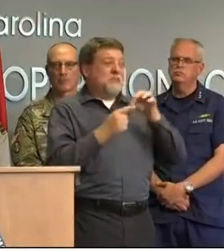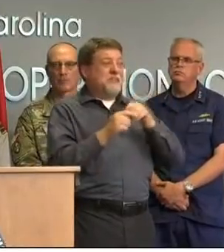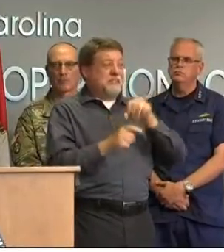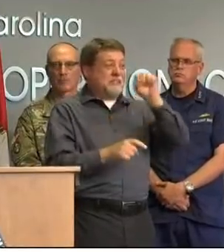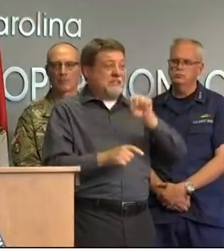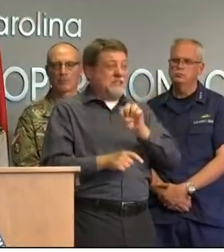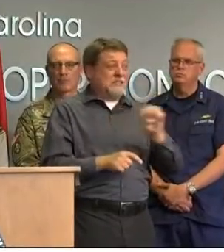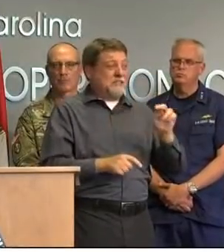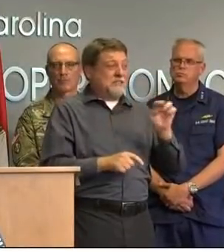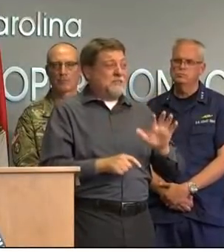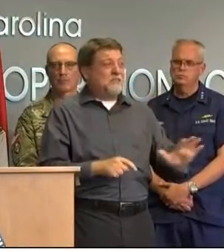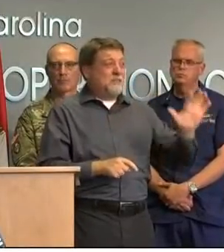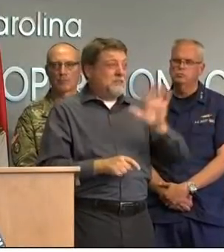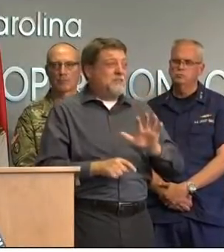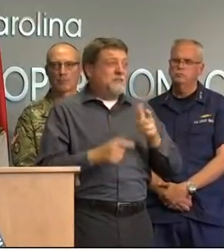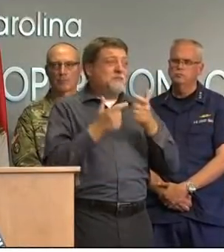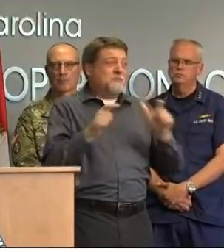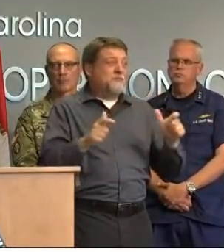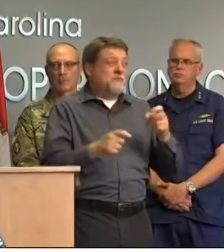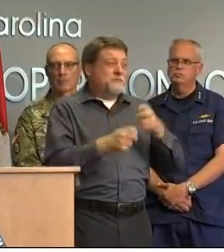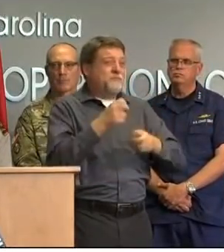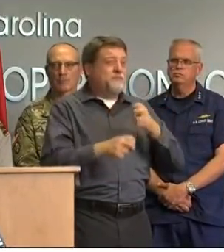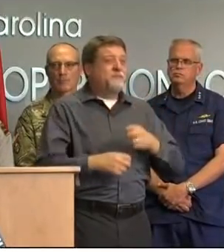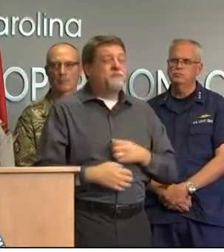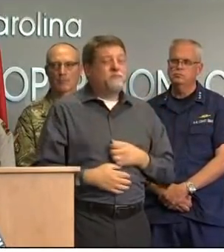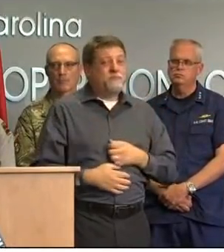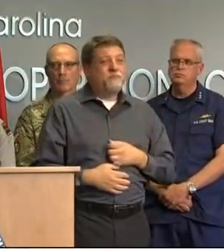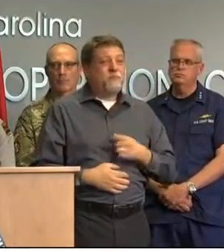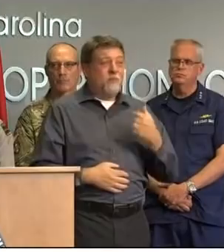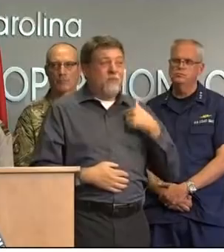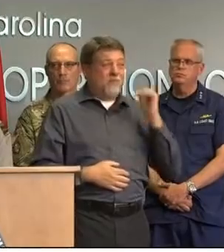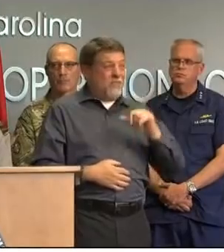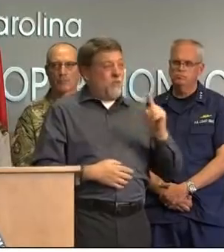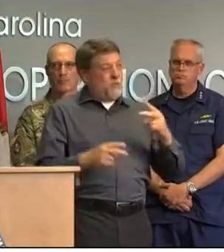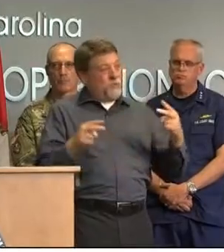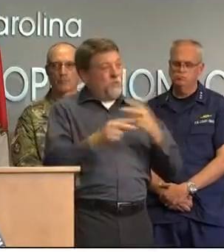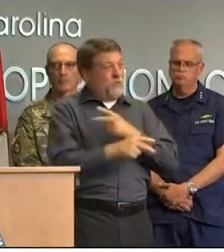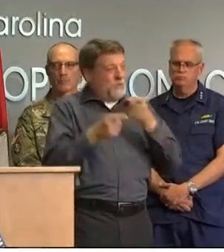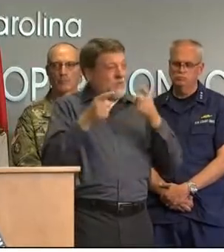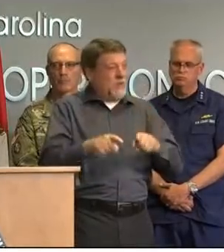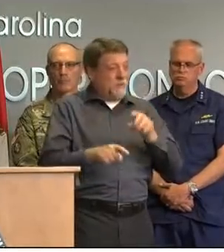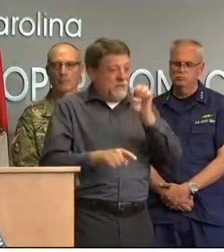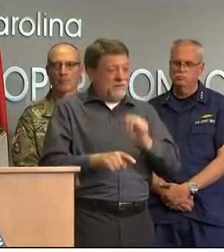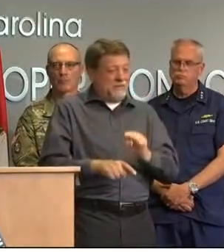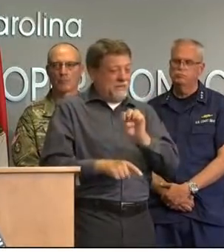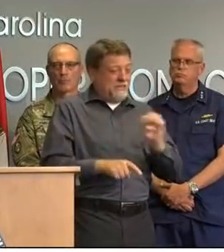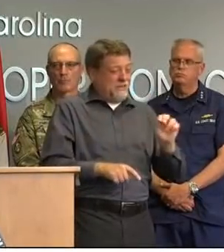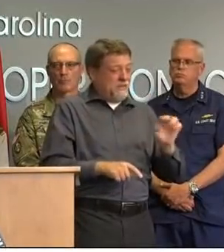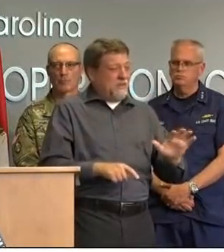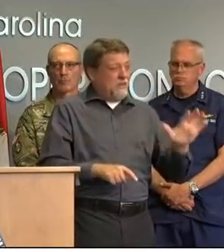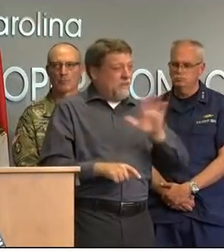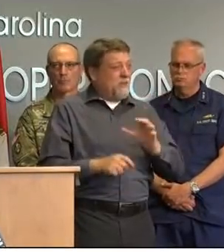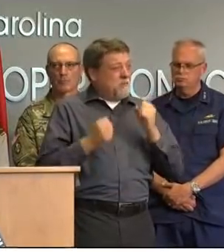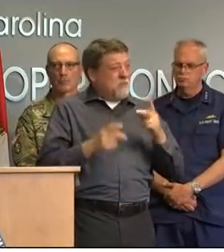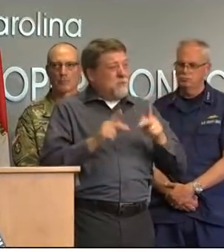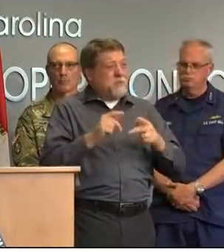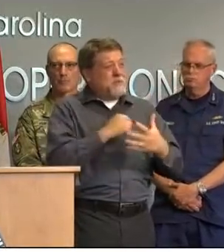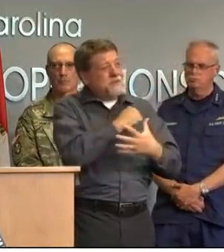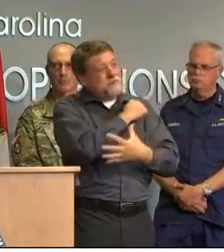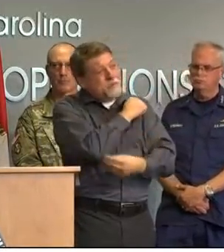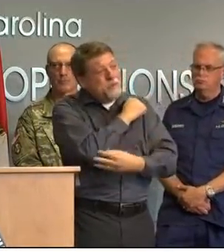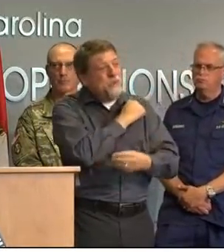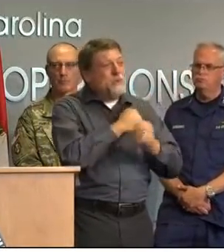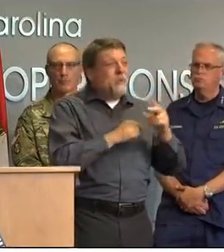where we are seeing such significant devastation so we're going to approach this